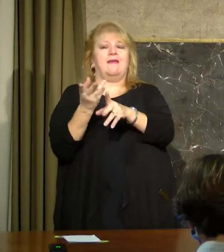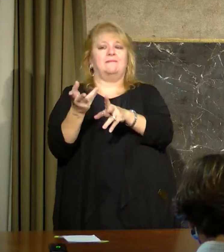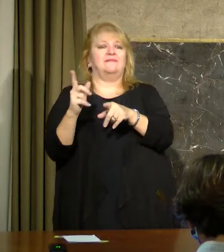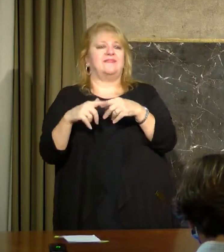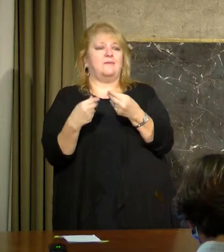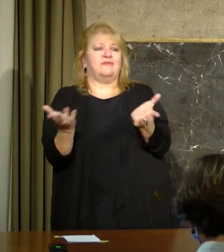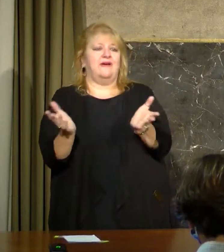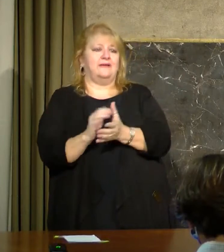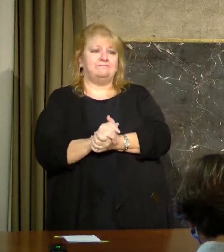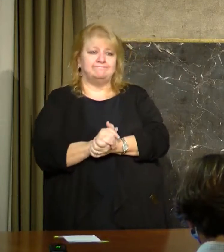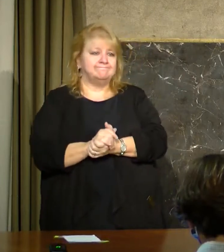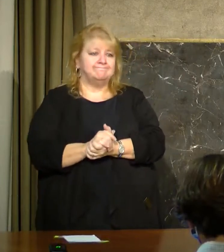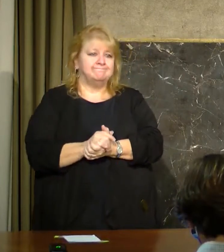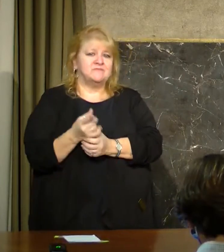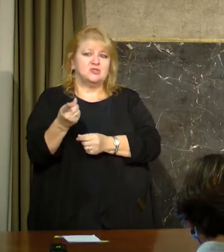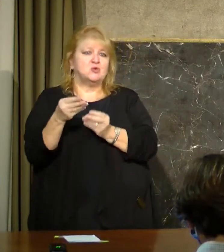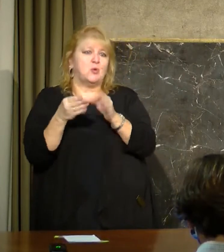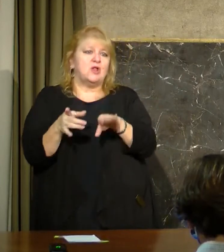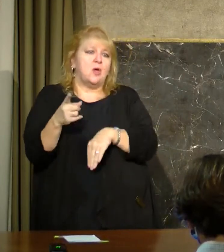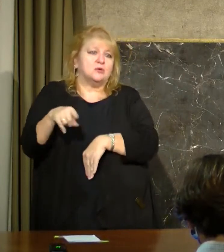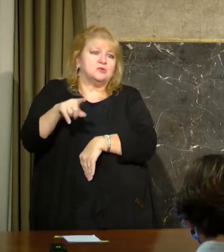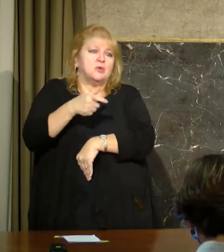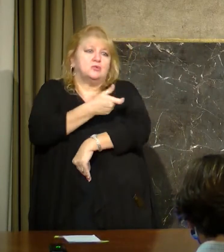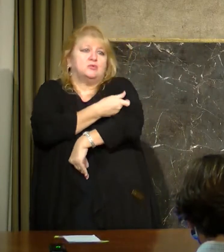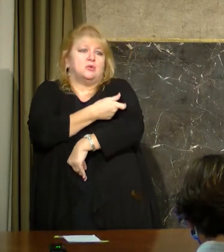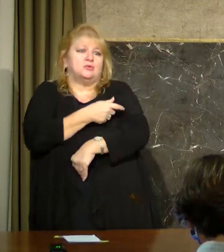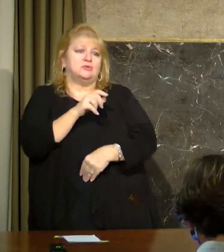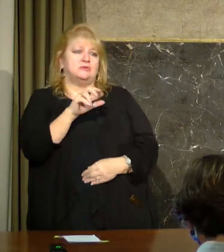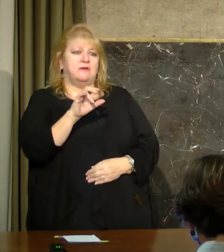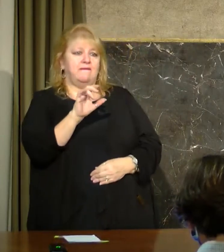We'll update you on that number, you know, periodically as it comes in.